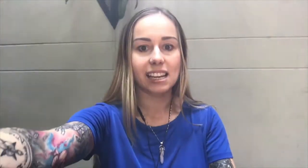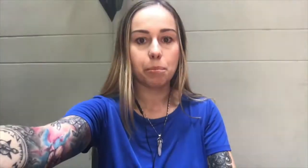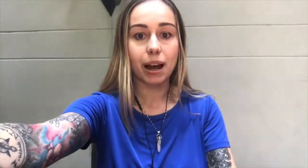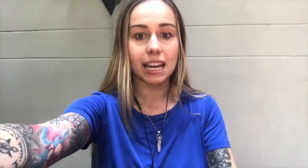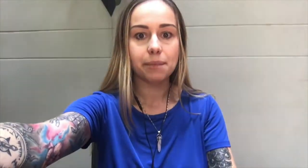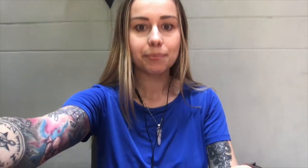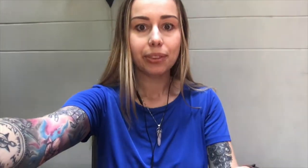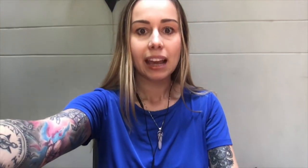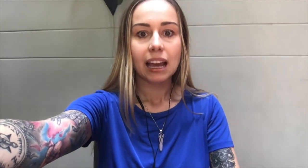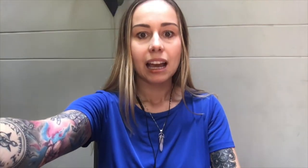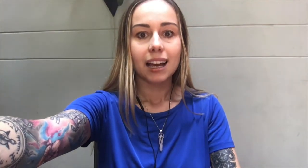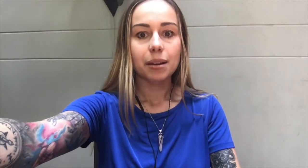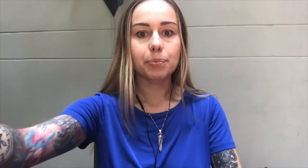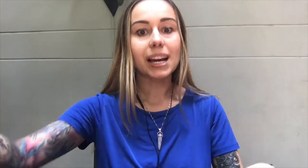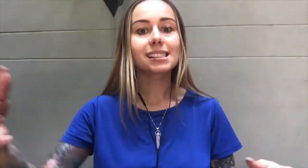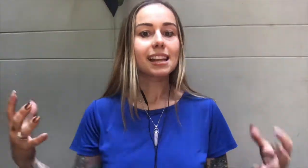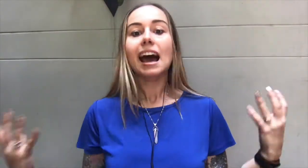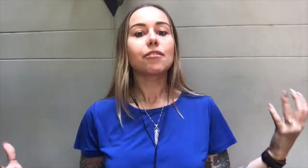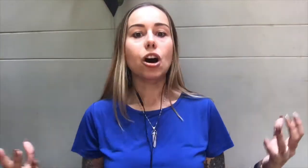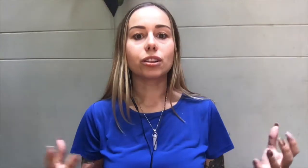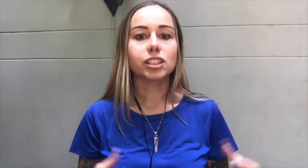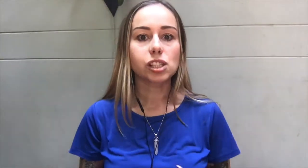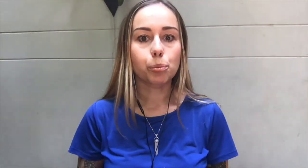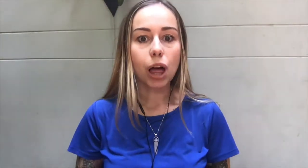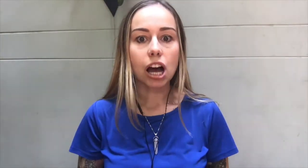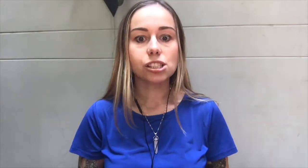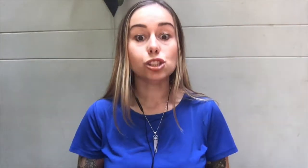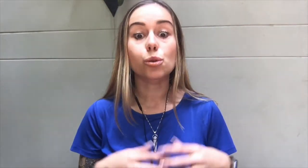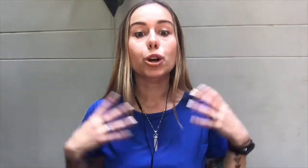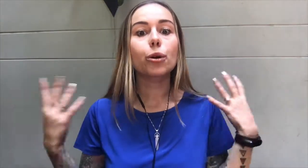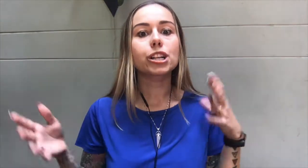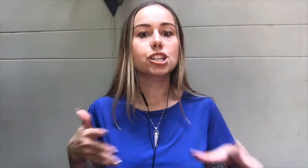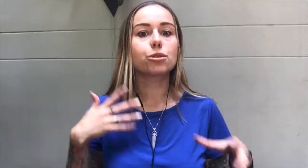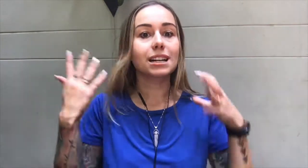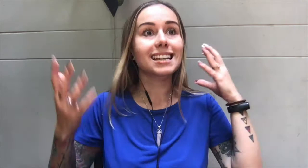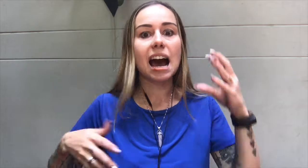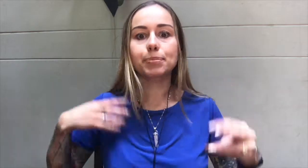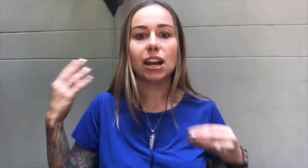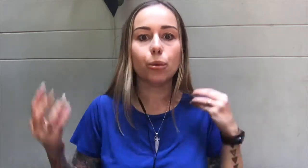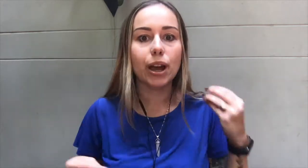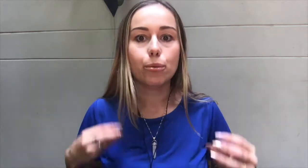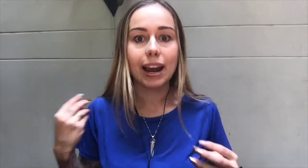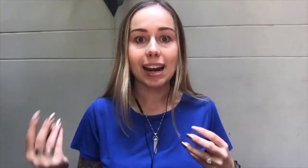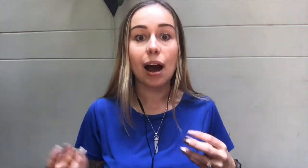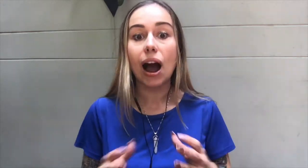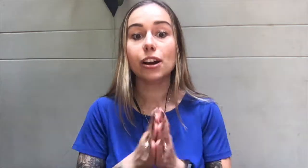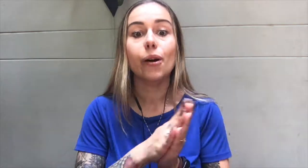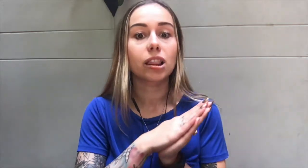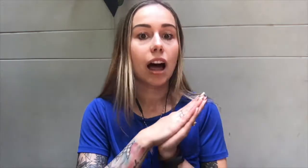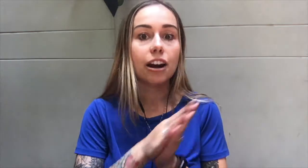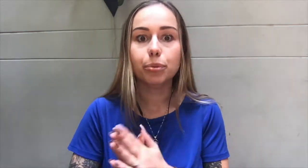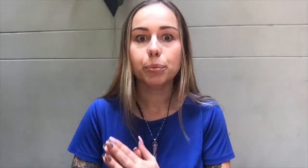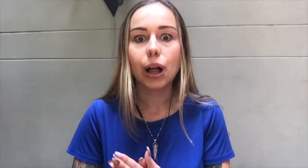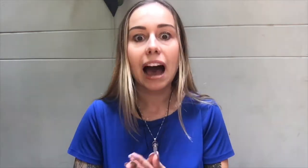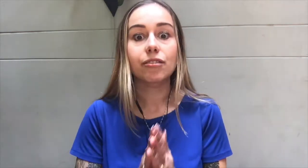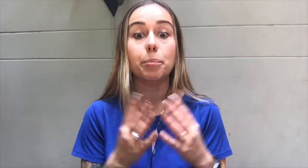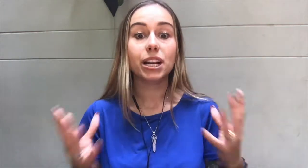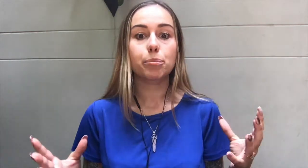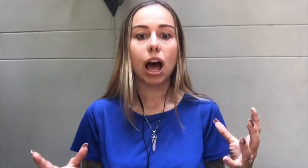money because they have all of these blocks. So we're going to tap that away right now. I know a lot of people have money blocks.